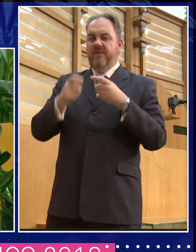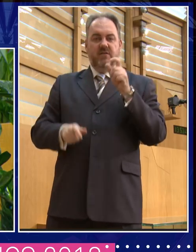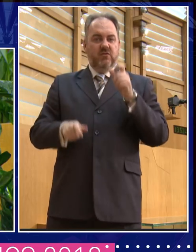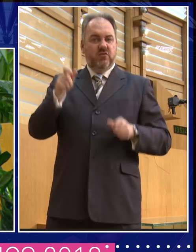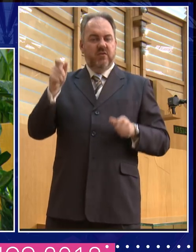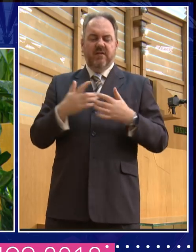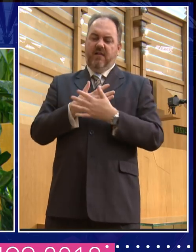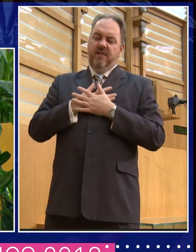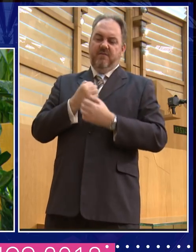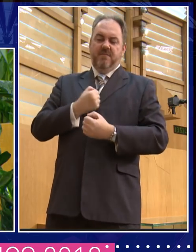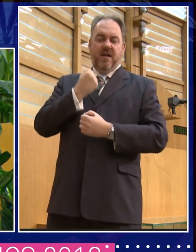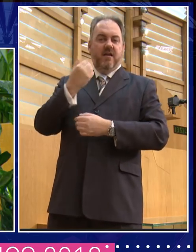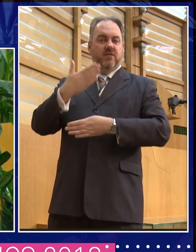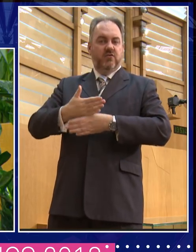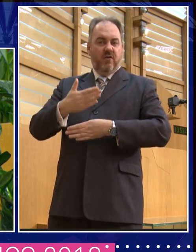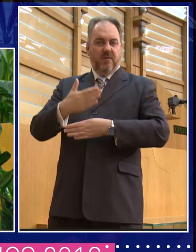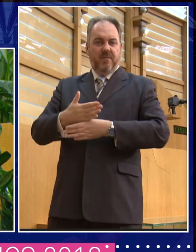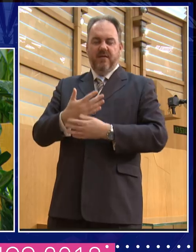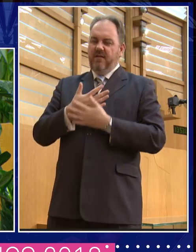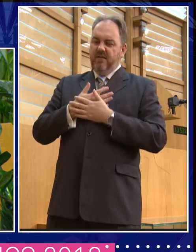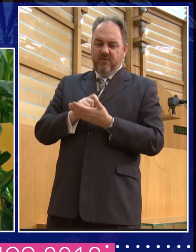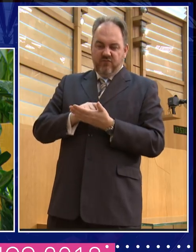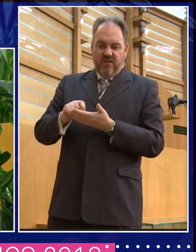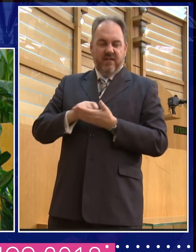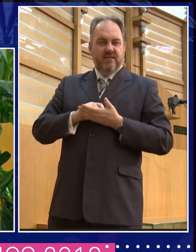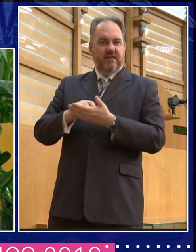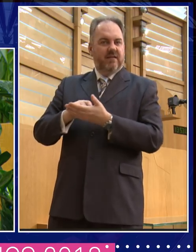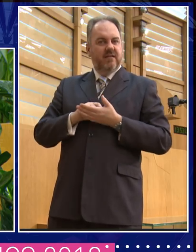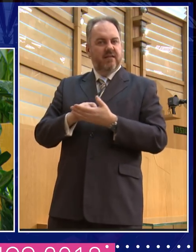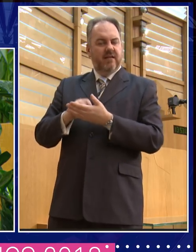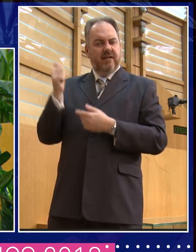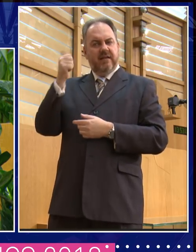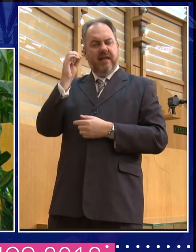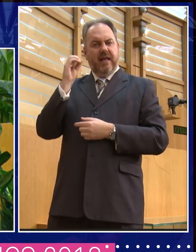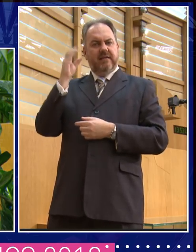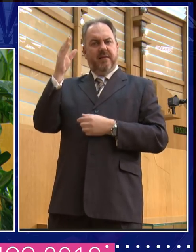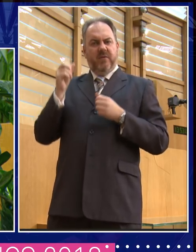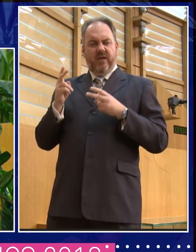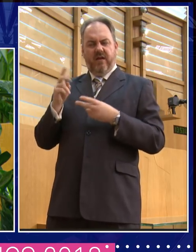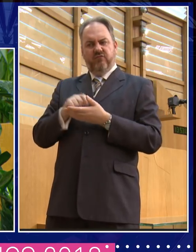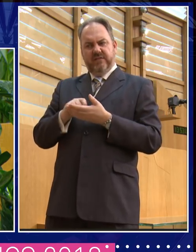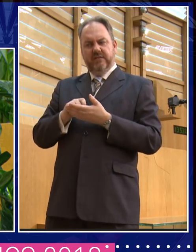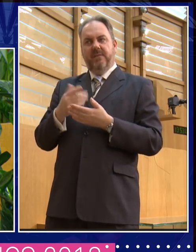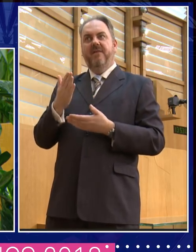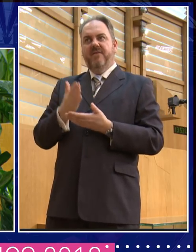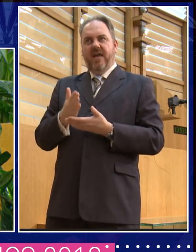the job. I really like writing about that in a highly academic way. I've written some really, really boring stuff, you know.